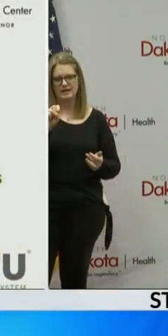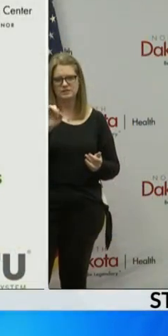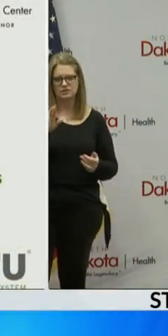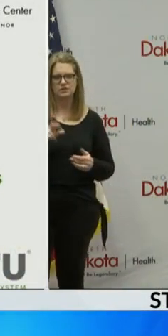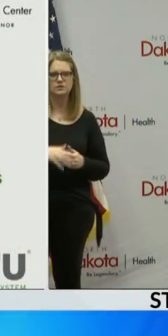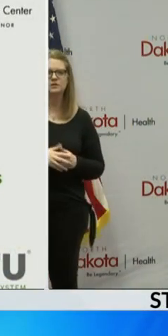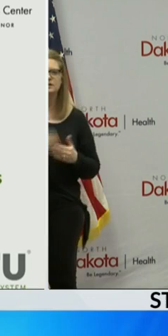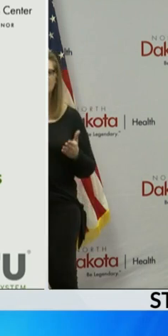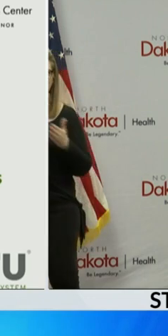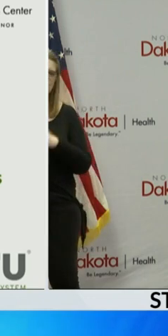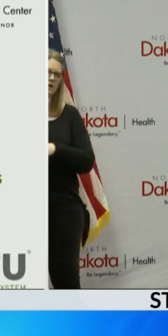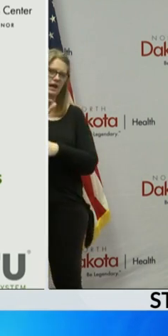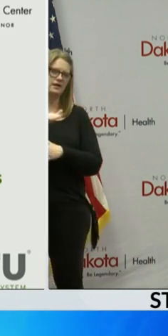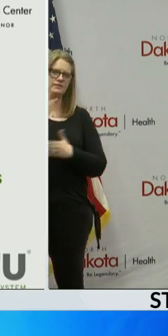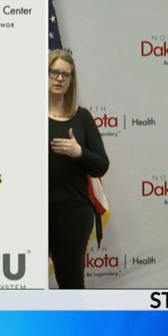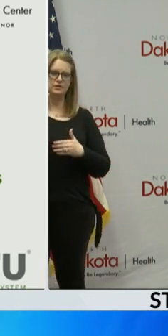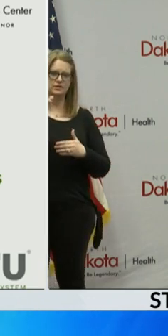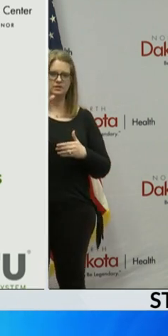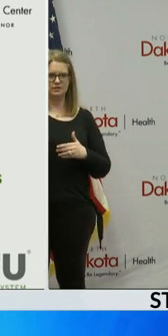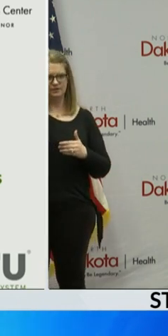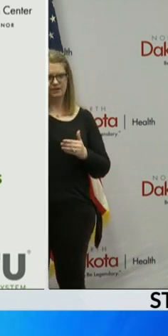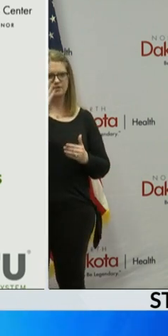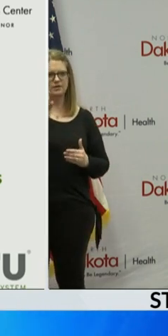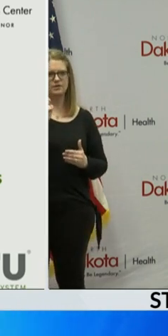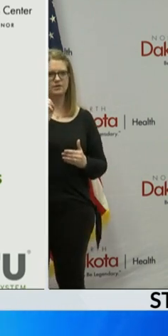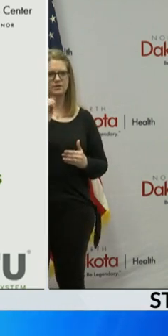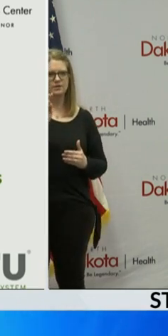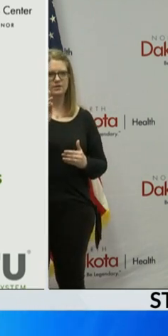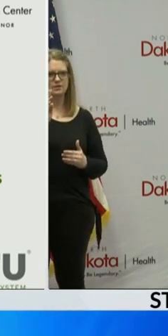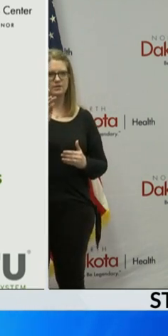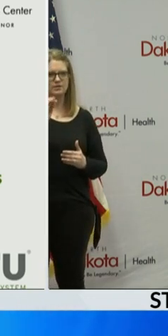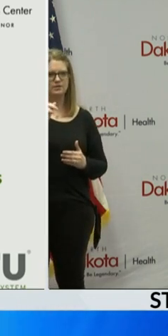Good afternoon, Governor Brown, and thank you, Mayor